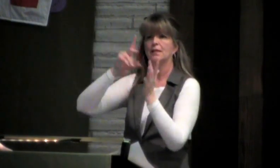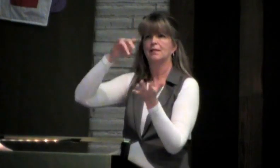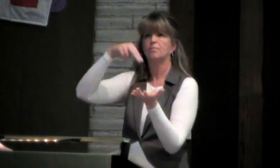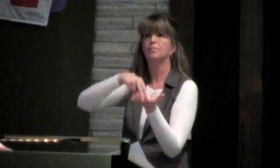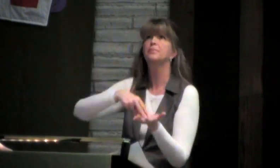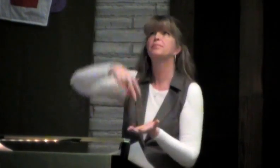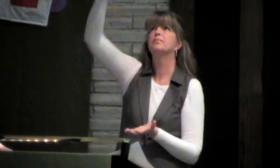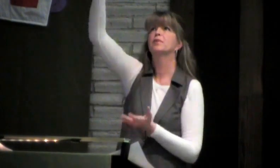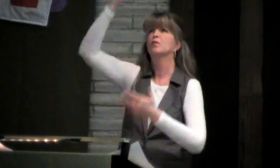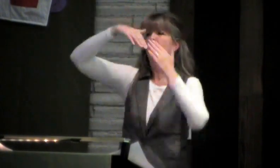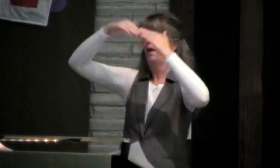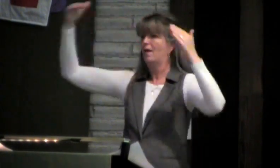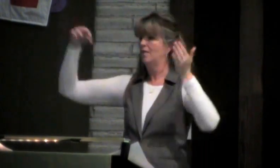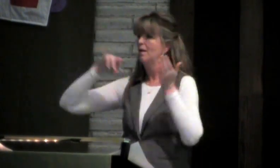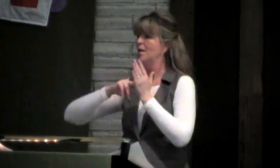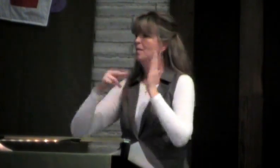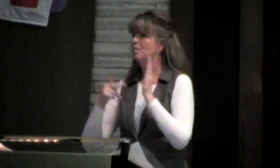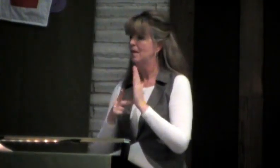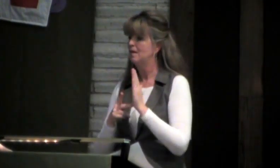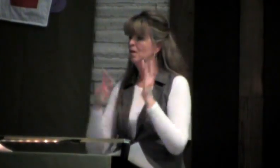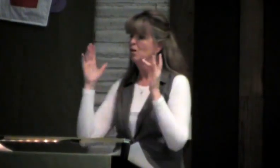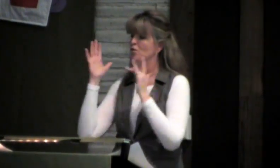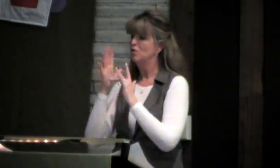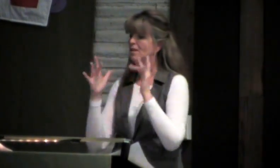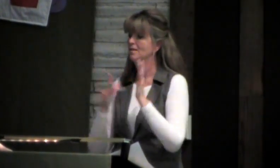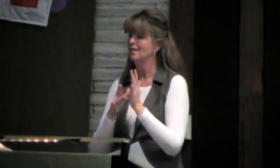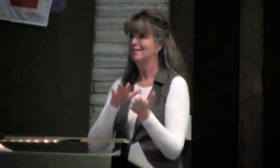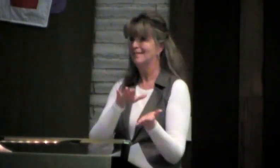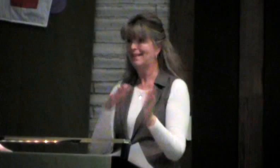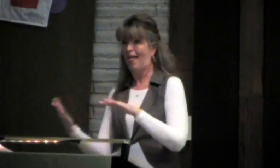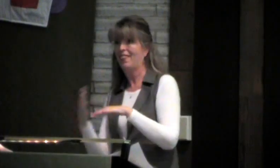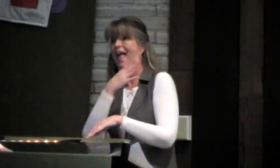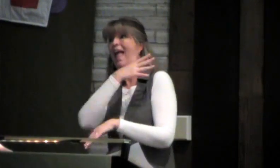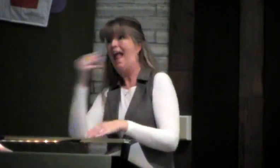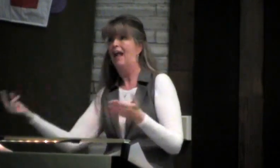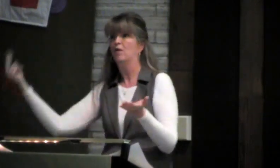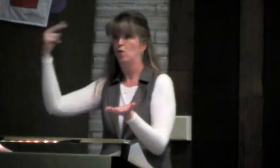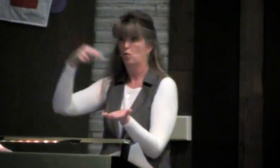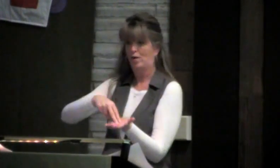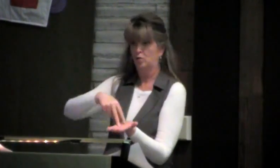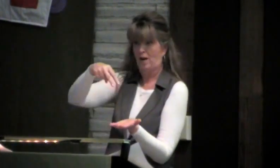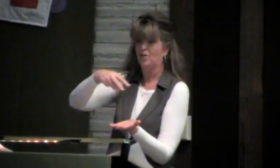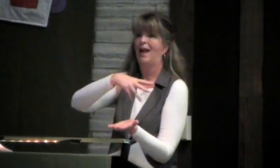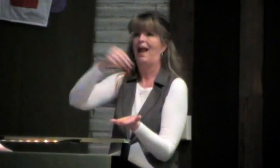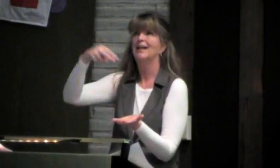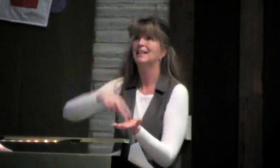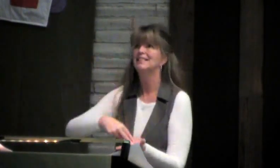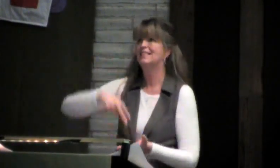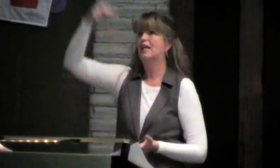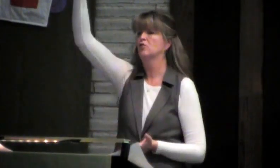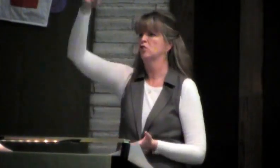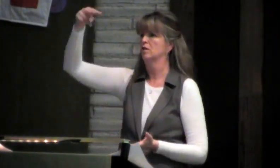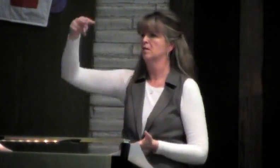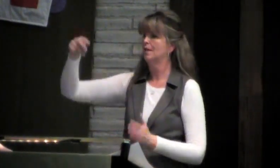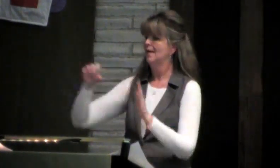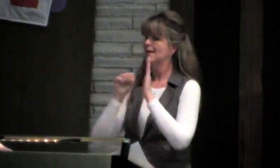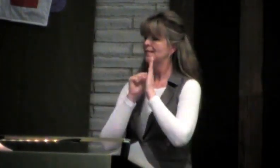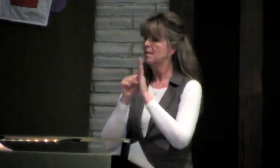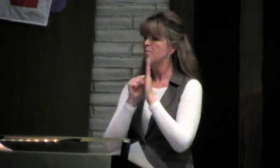and also He would be lifted up into heaven. Meaning that Jesus' death, resurrection, and